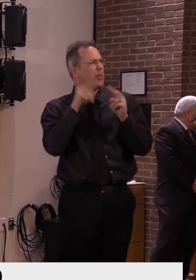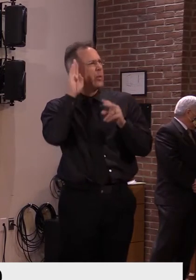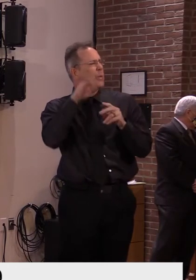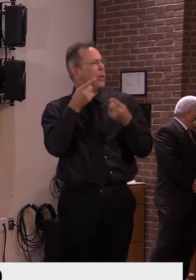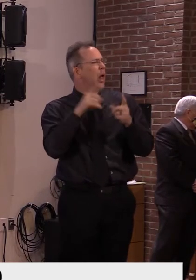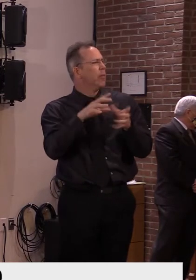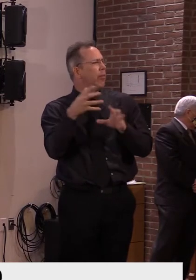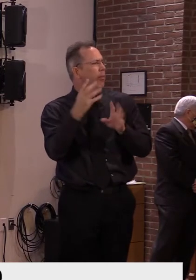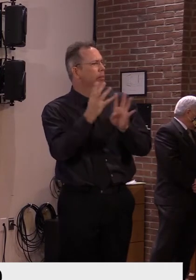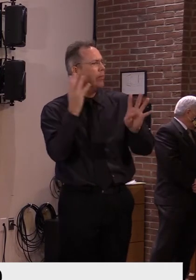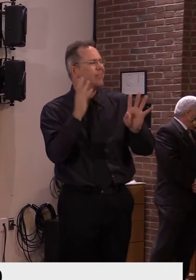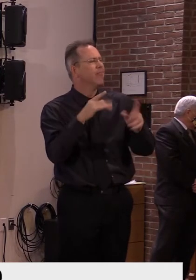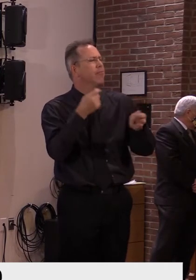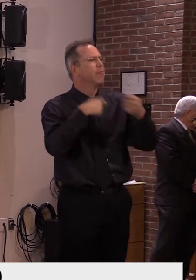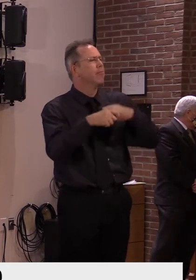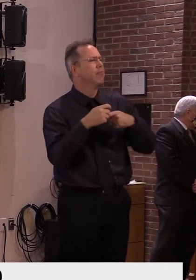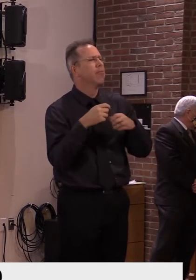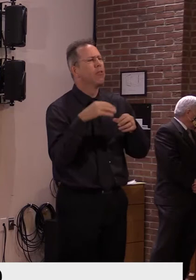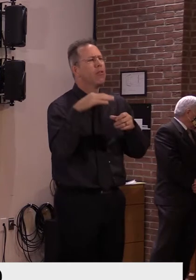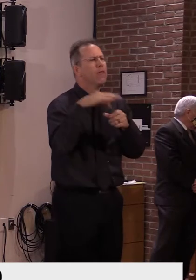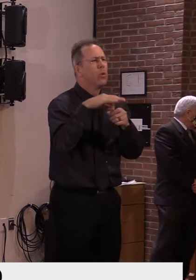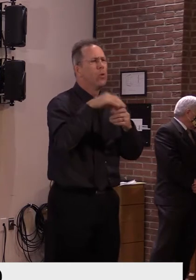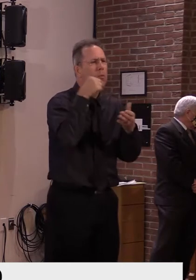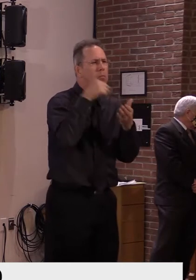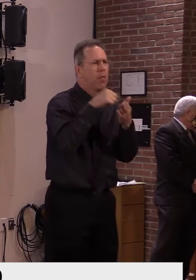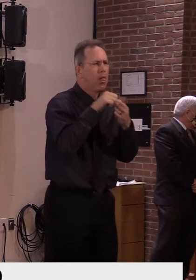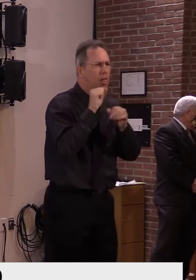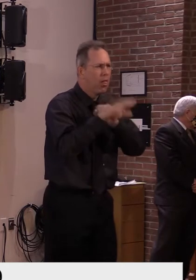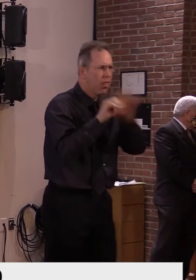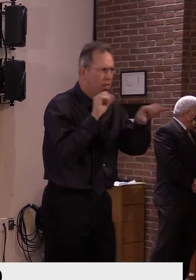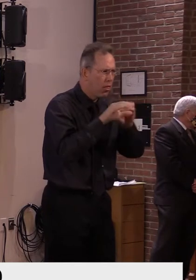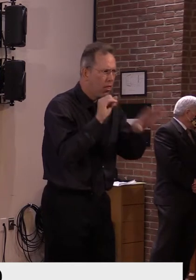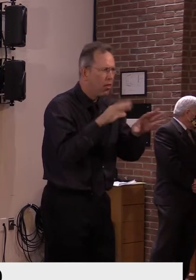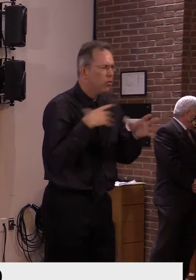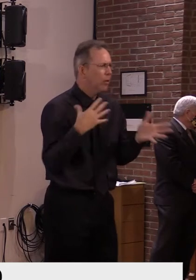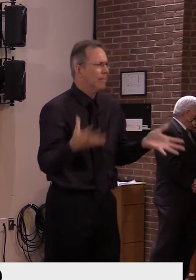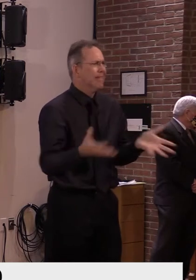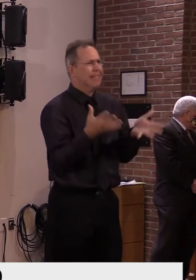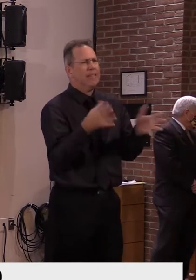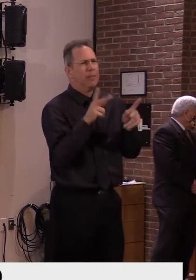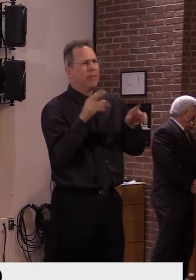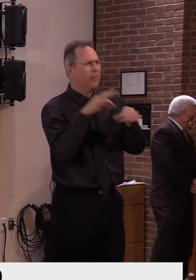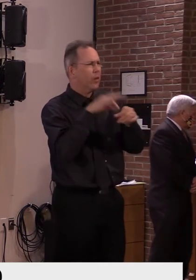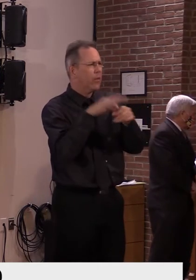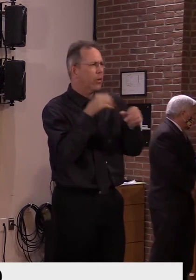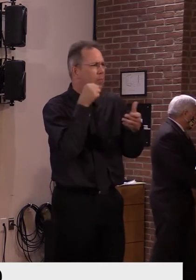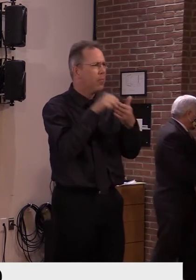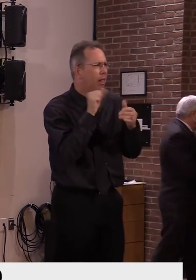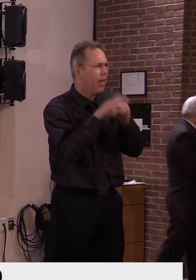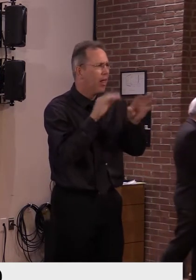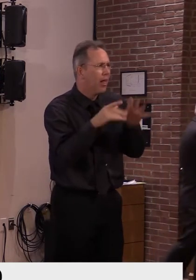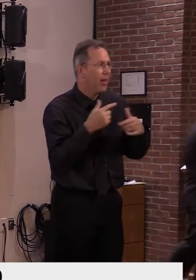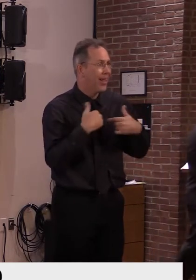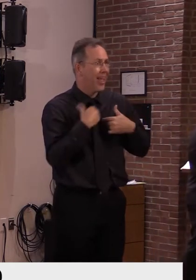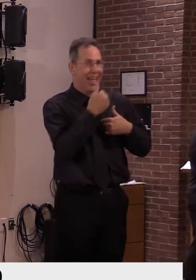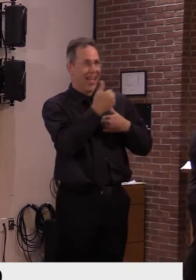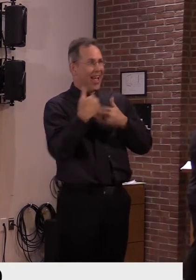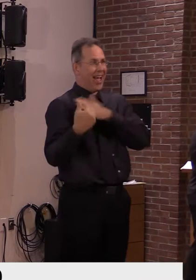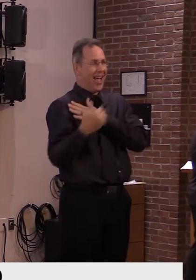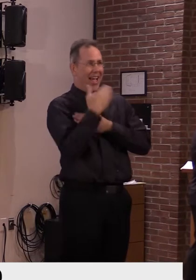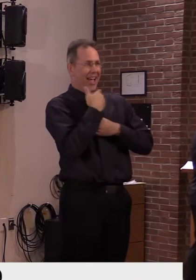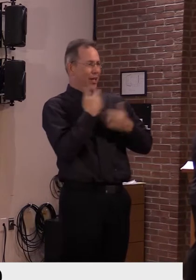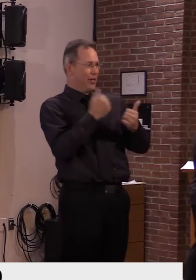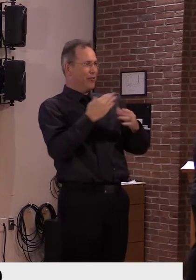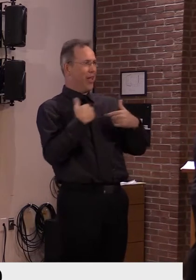The numbers above speak to themselves, but the bulk of the credit does not go to my office or the legislature or to the town